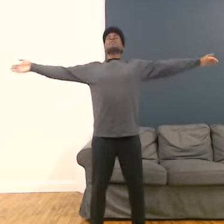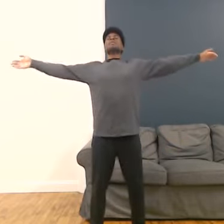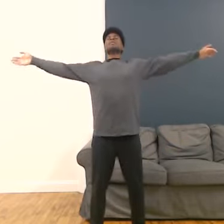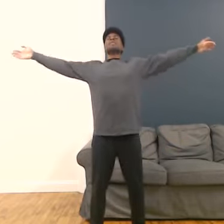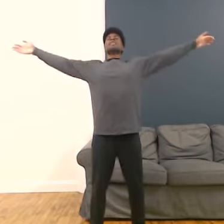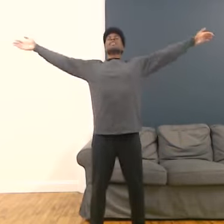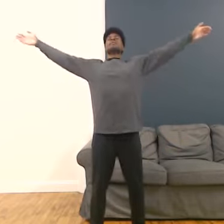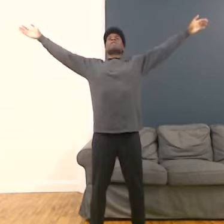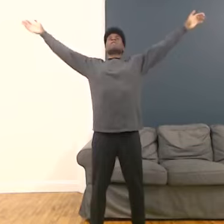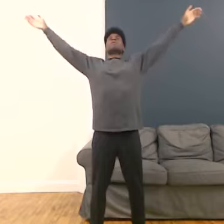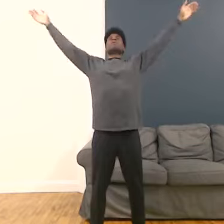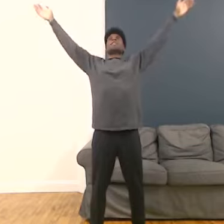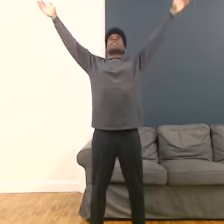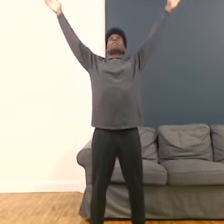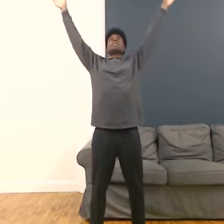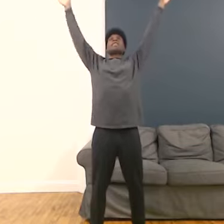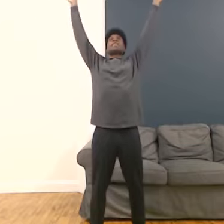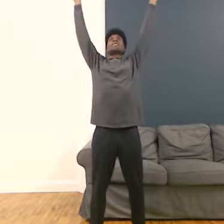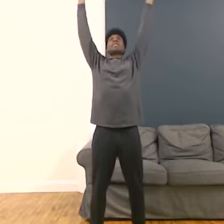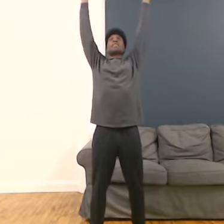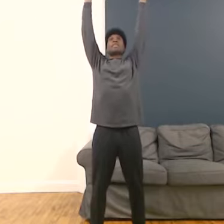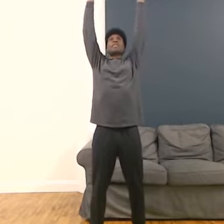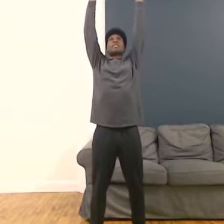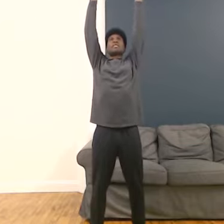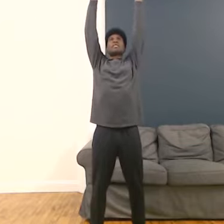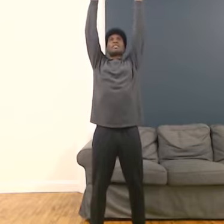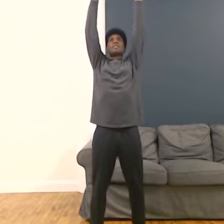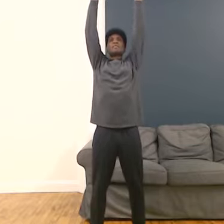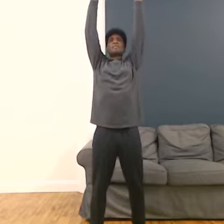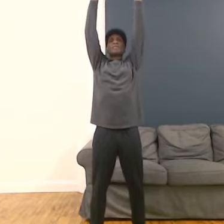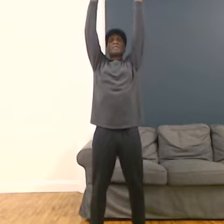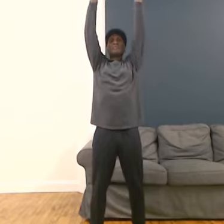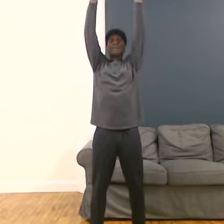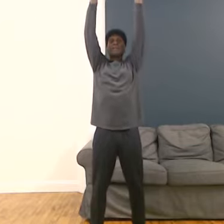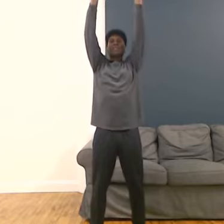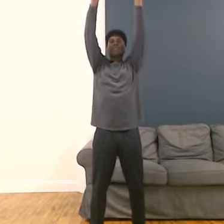When the hands make it over and exhale, hands down from the body.